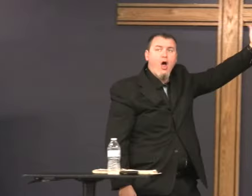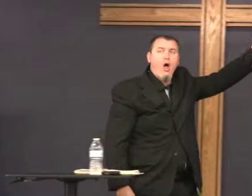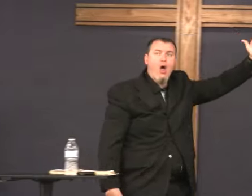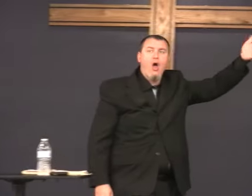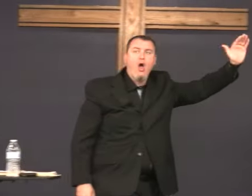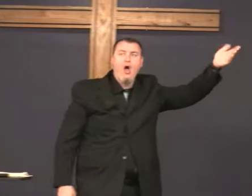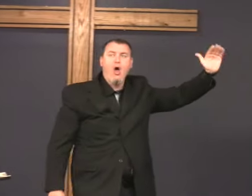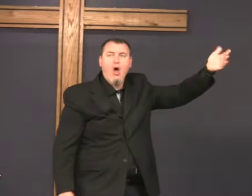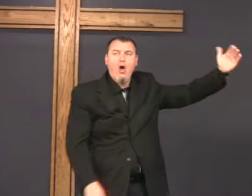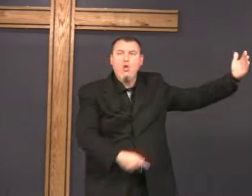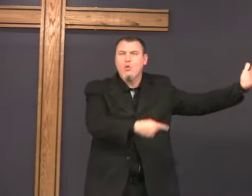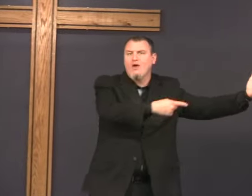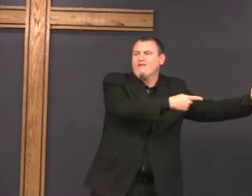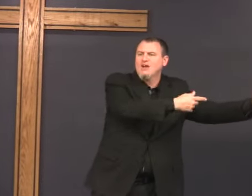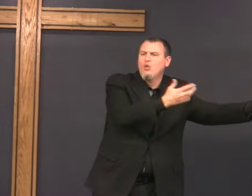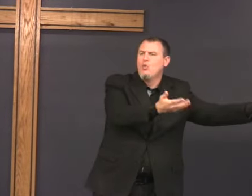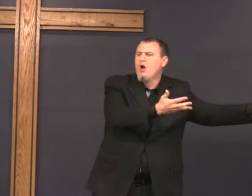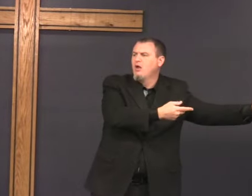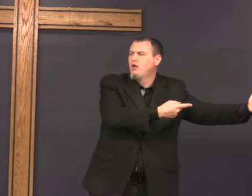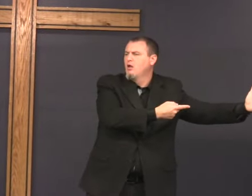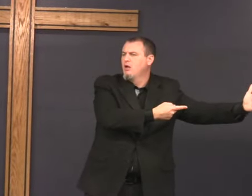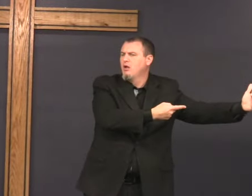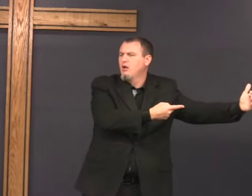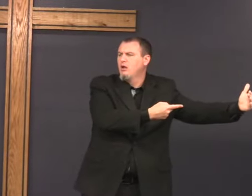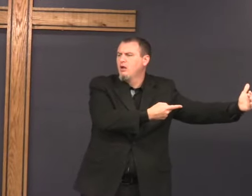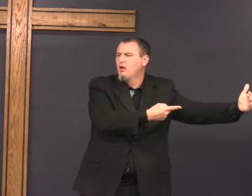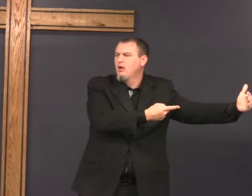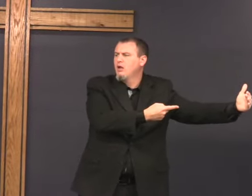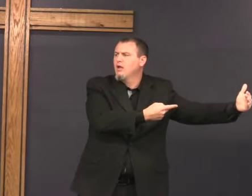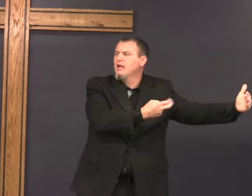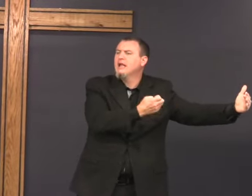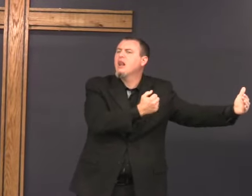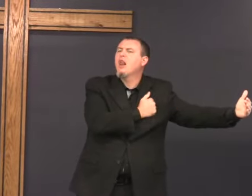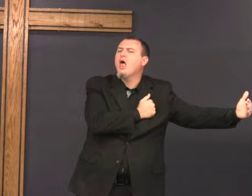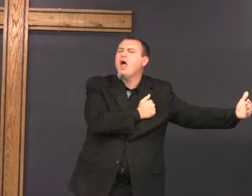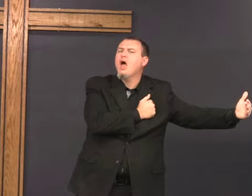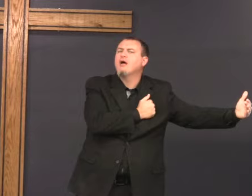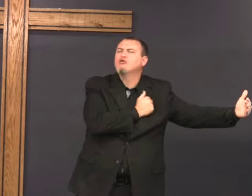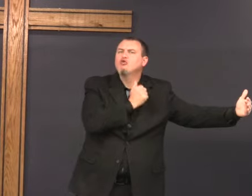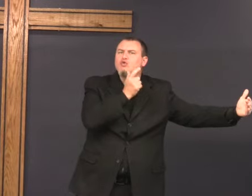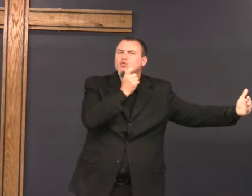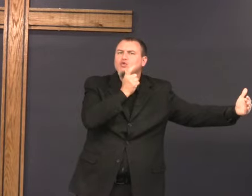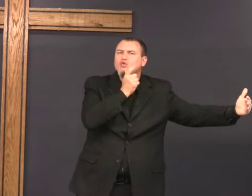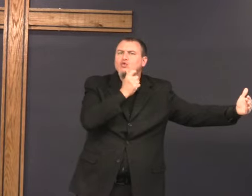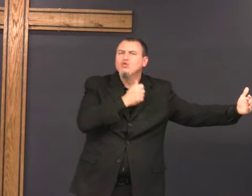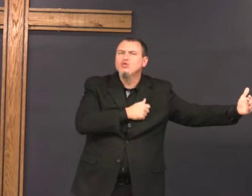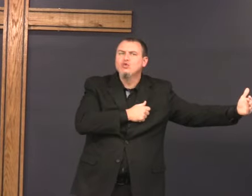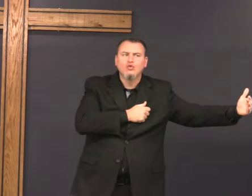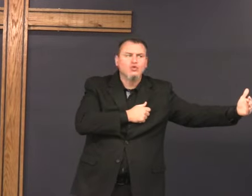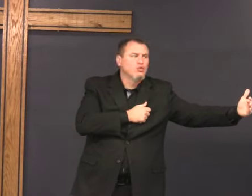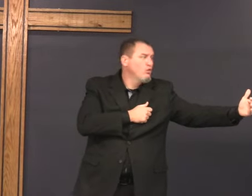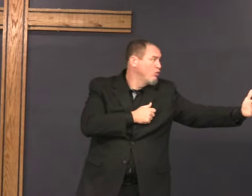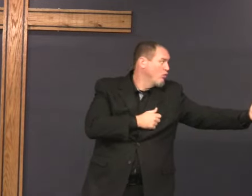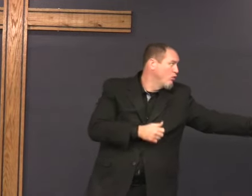And on the other side. Ah, yeah. He loves. yeah, too.